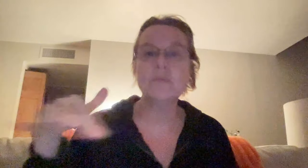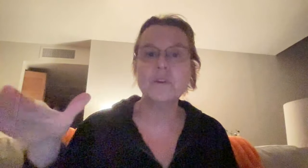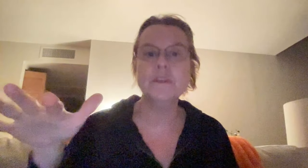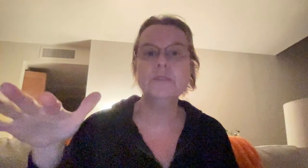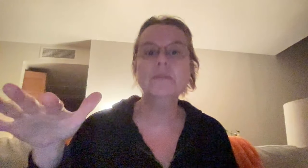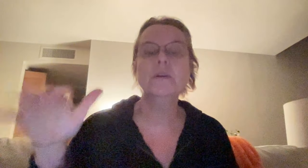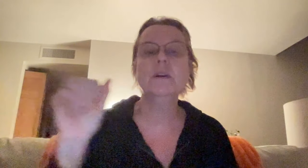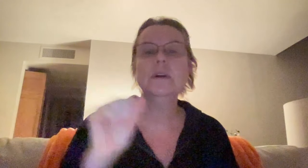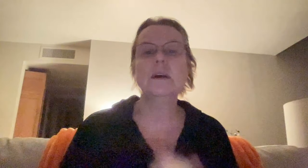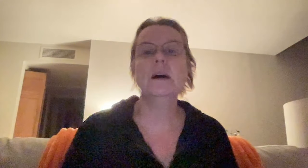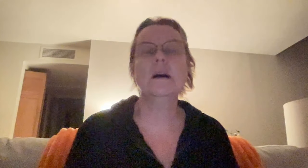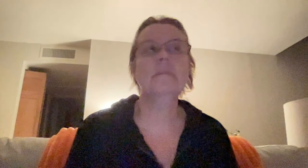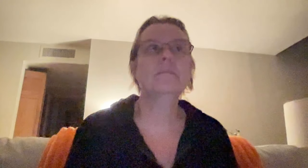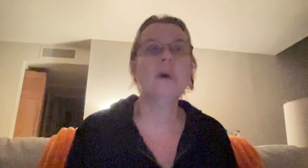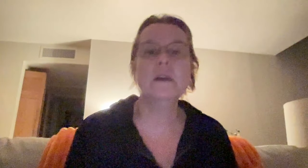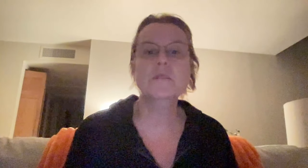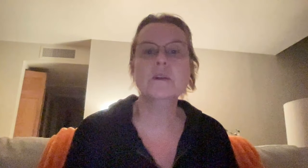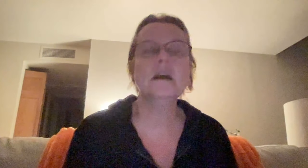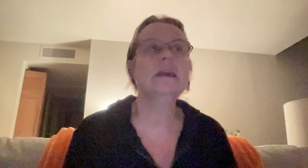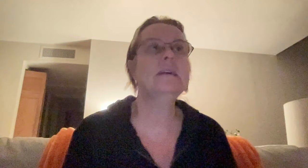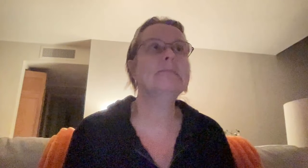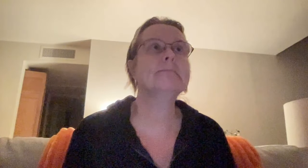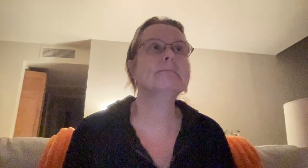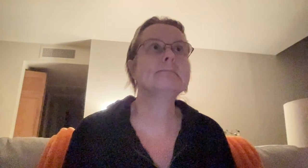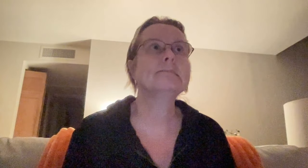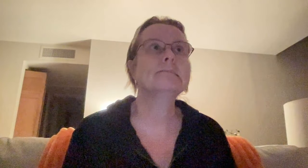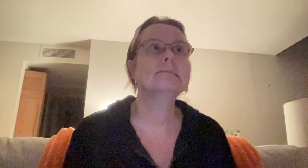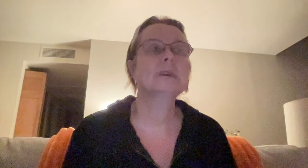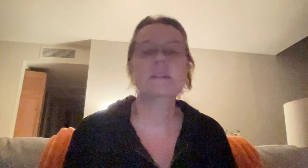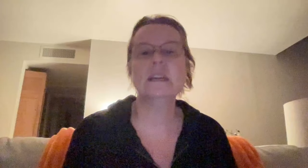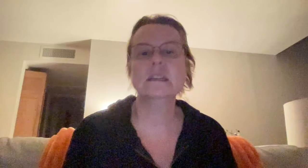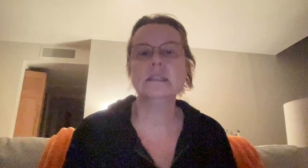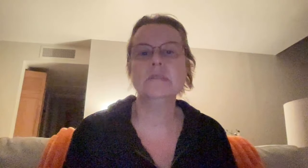support you while you work on that. All that kind of stuff.